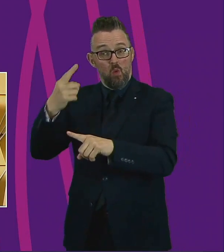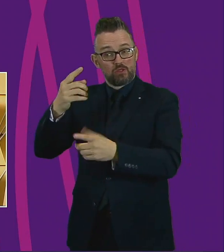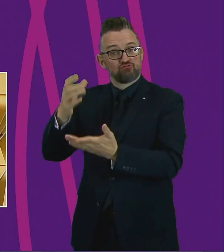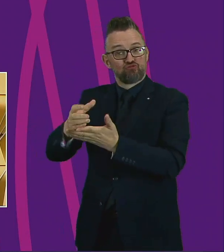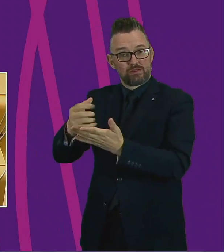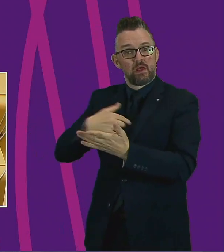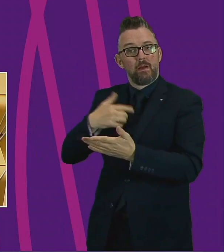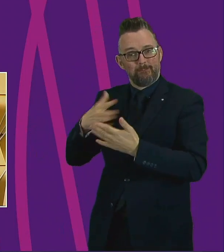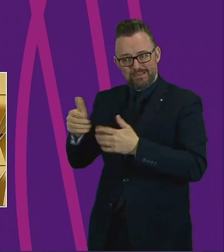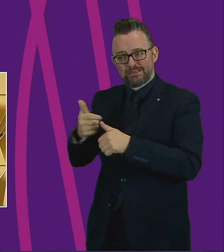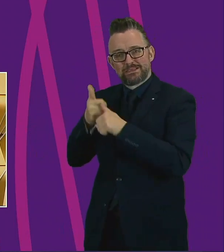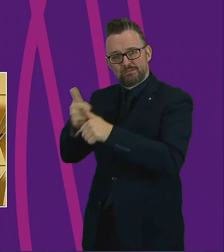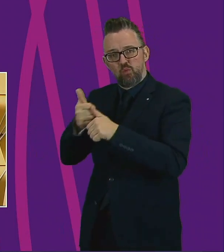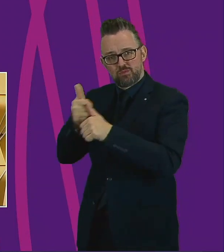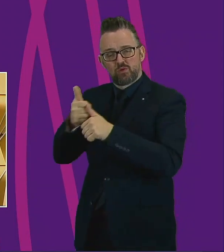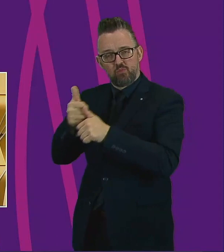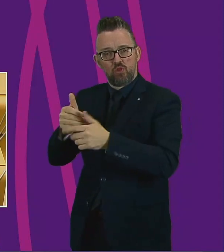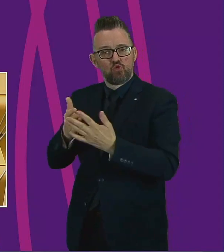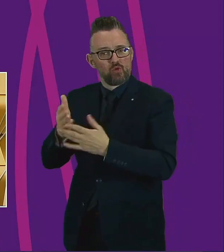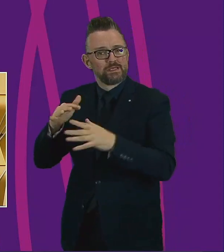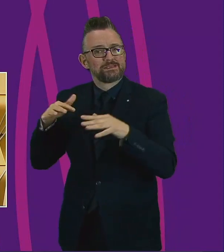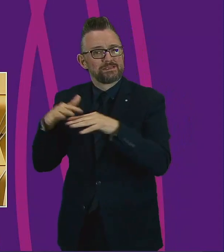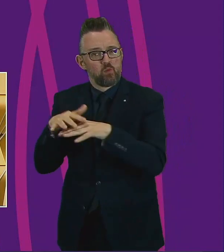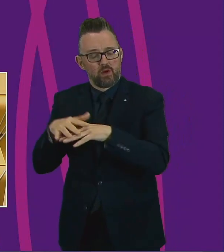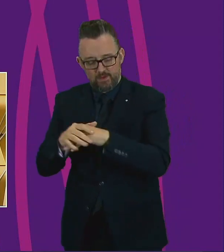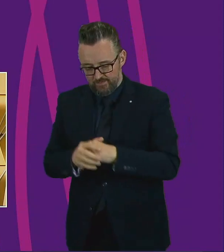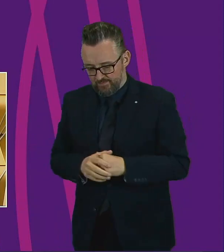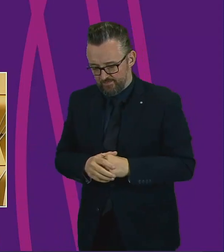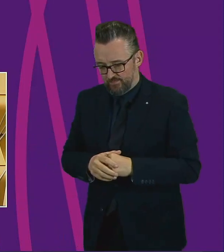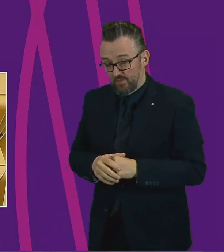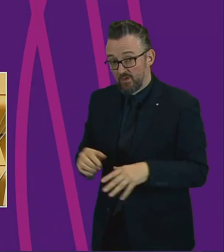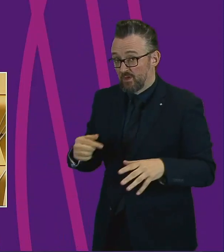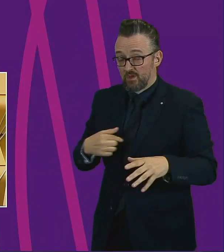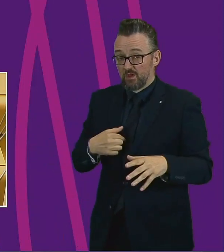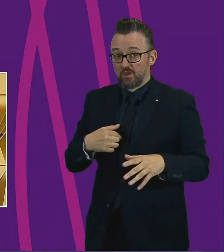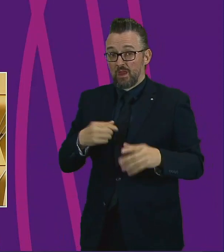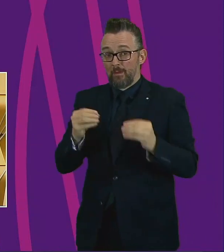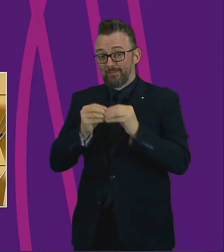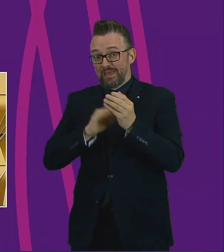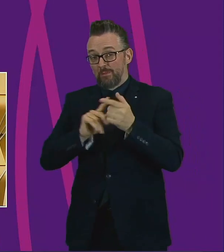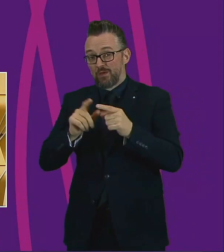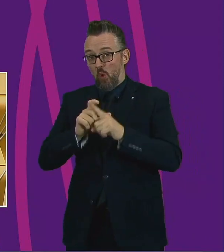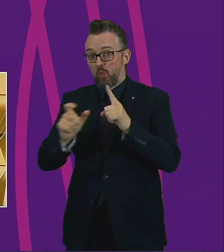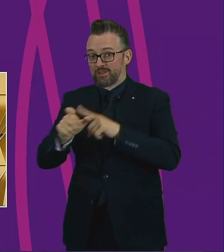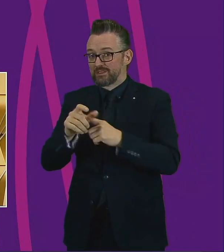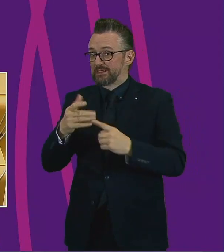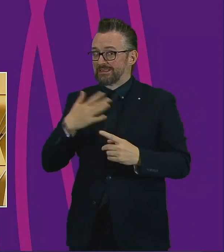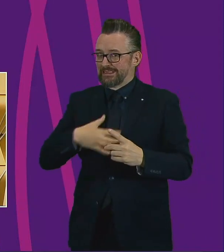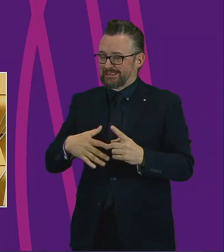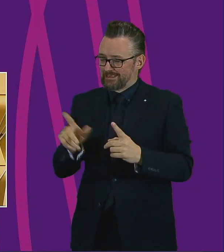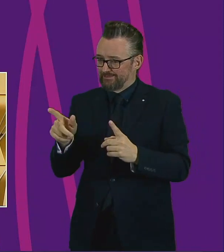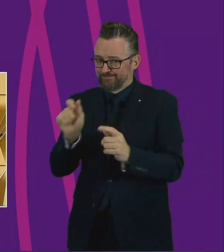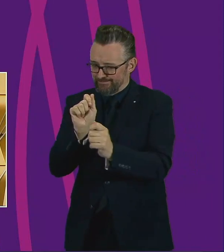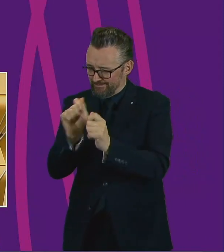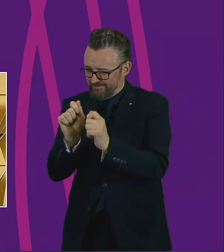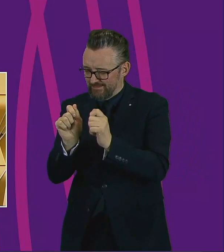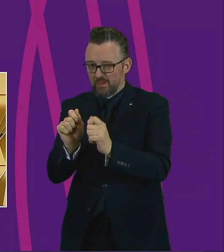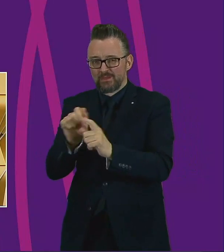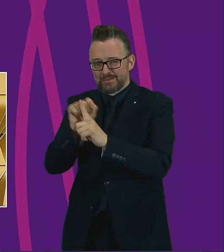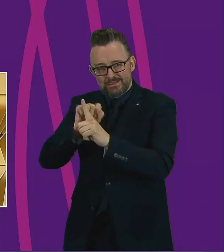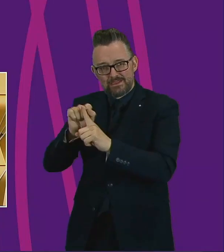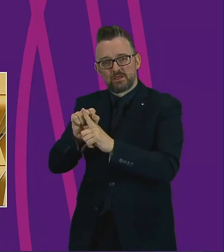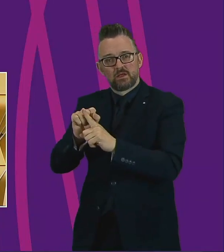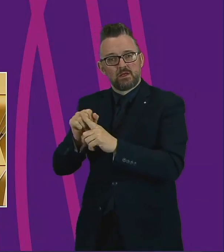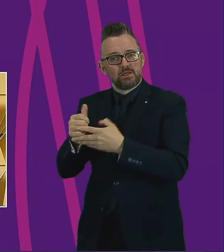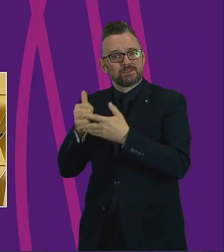supported through the network. We need tailored support for BME communities because quite often there are individuals and families who are hard to